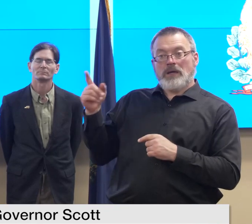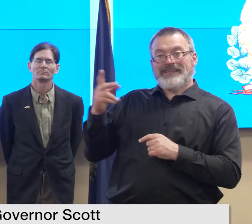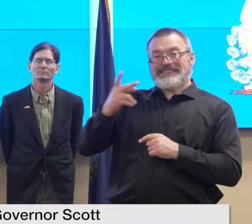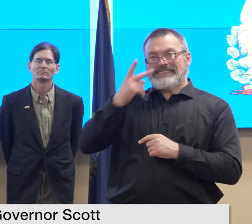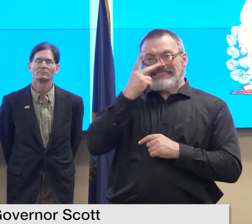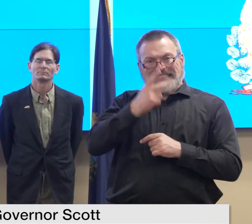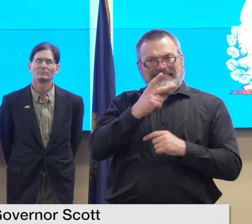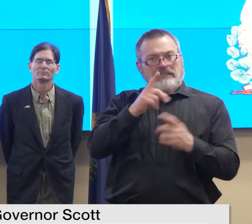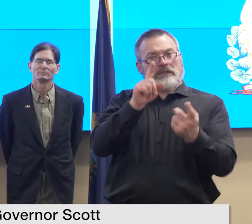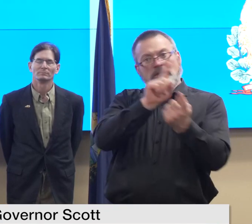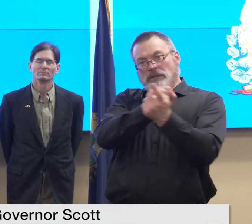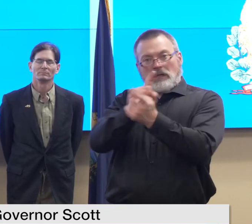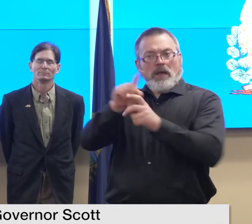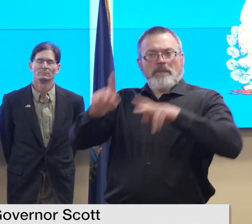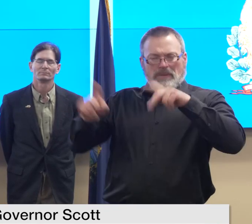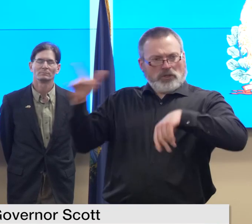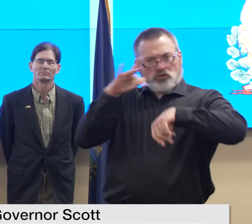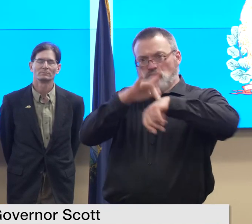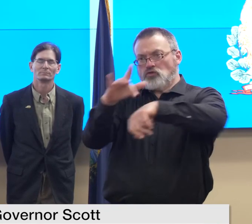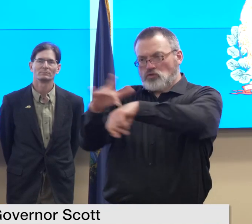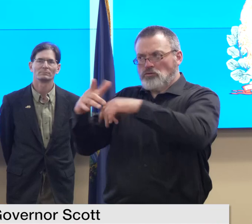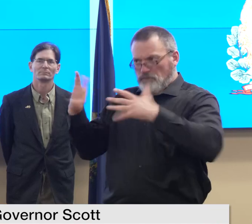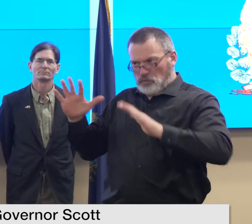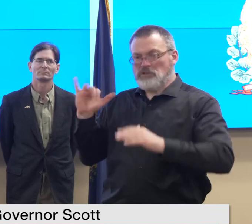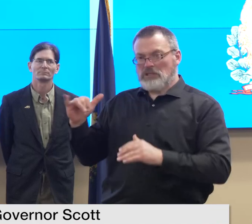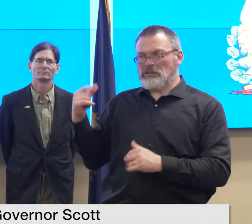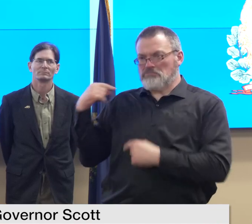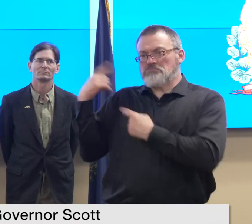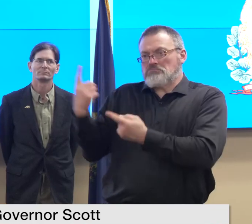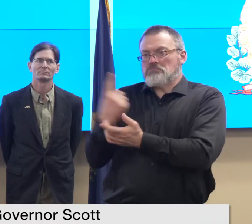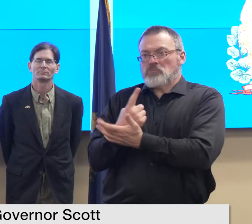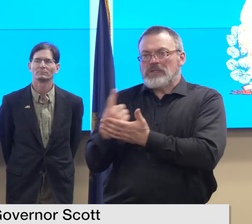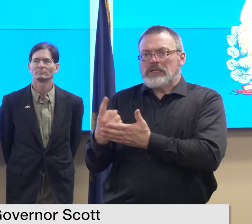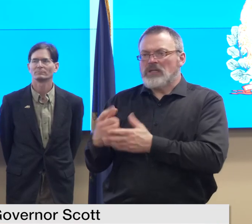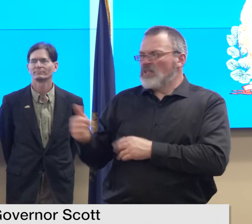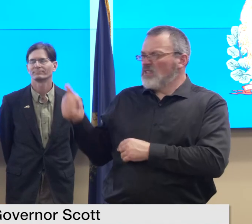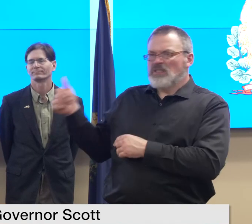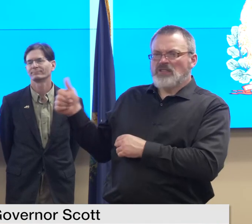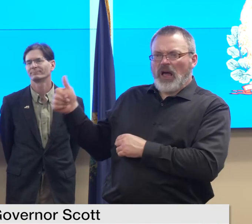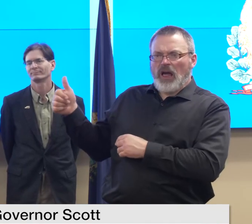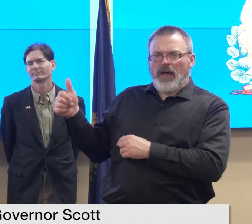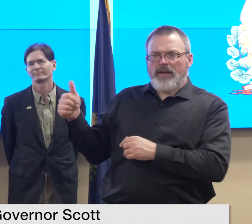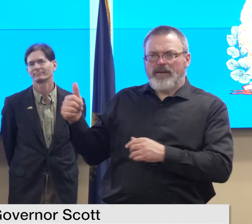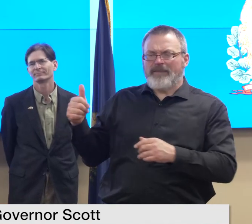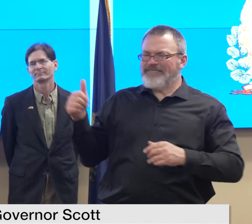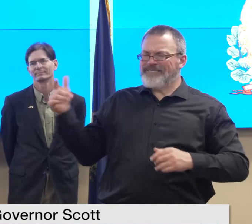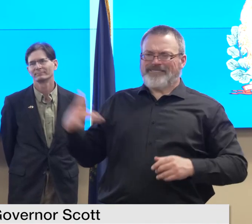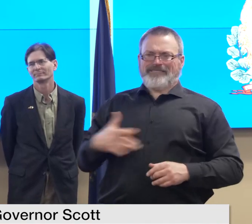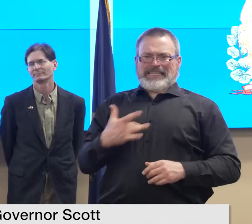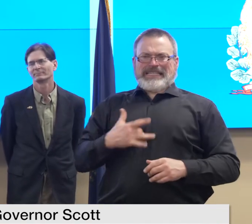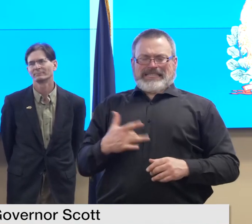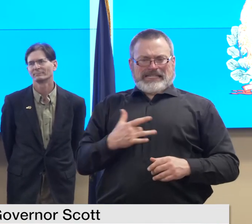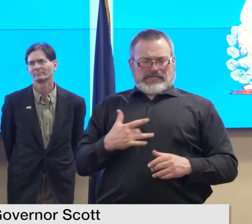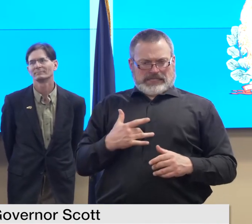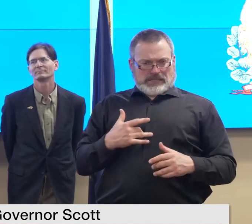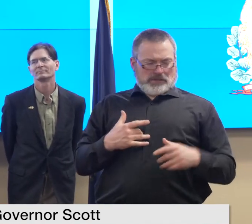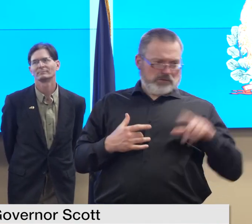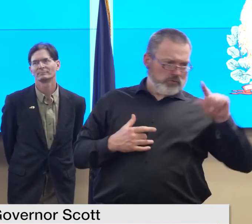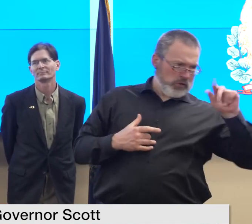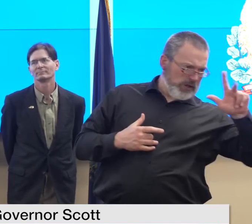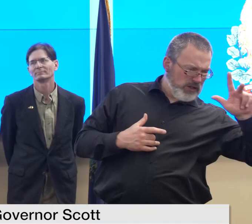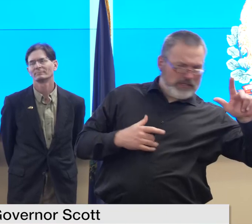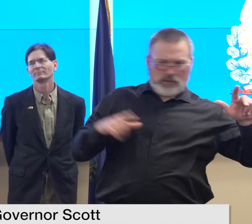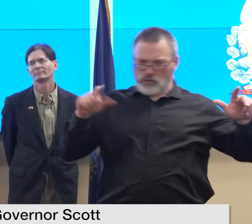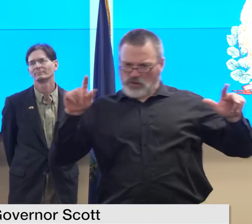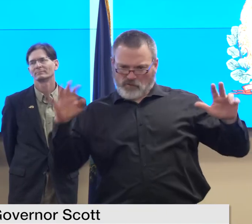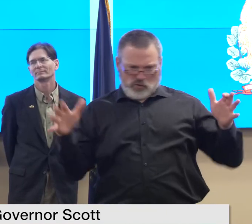how you know how do you compare this to last year's what what does it look like to you i tried to describe this the other